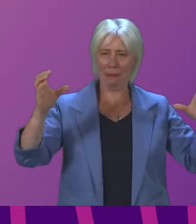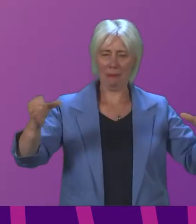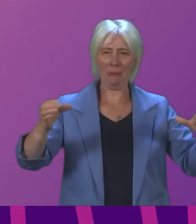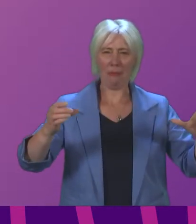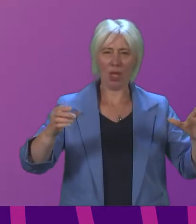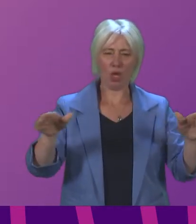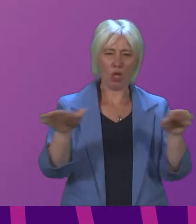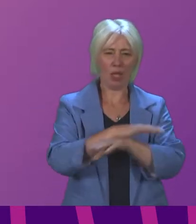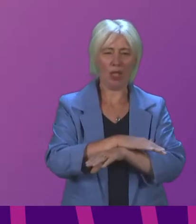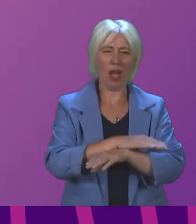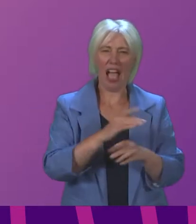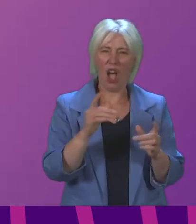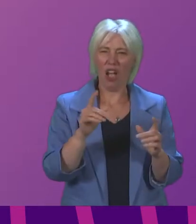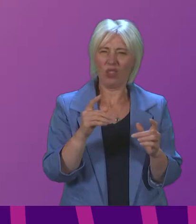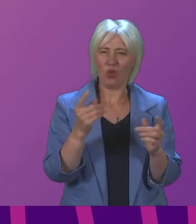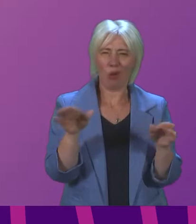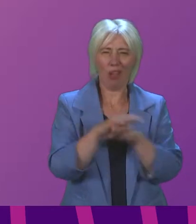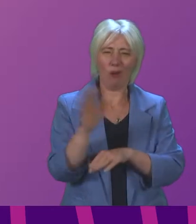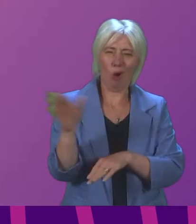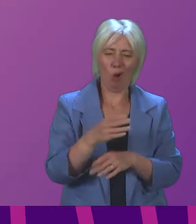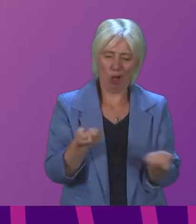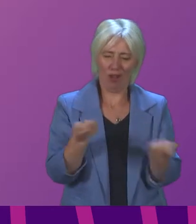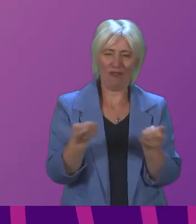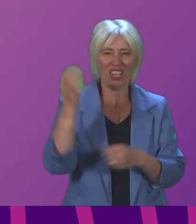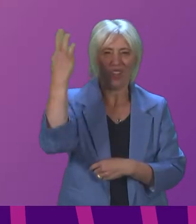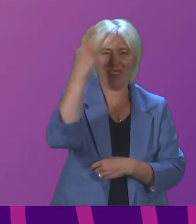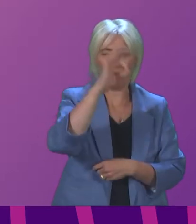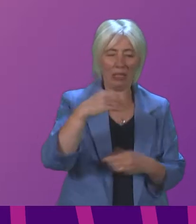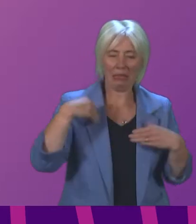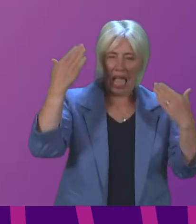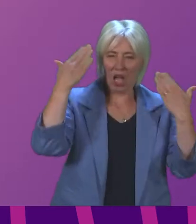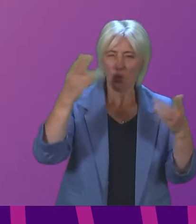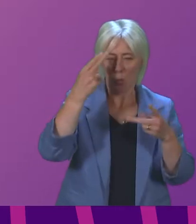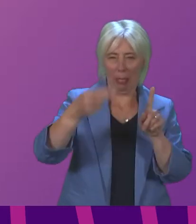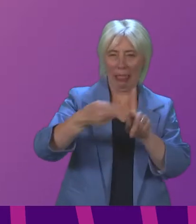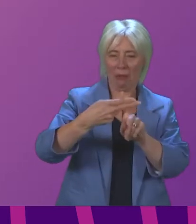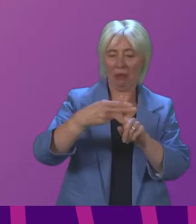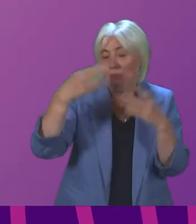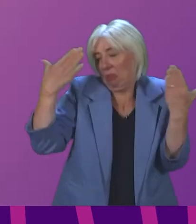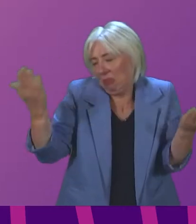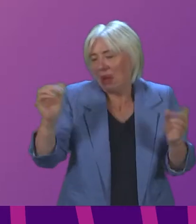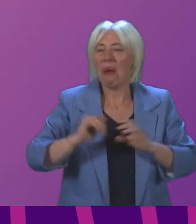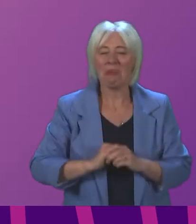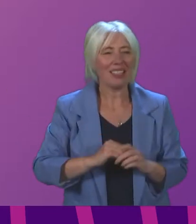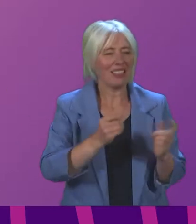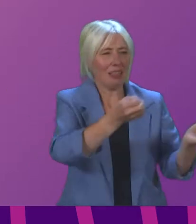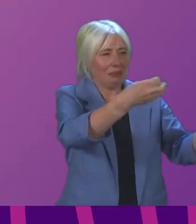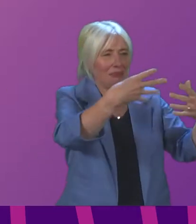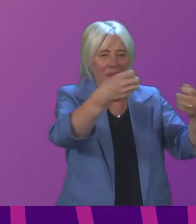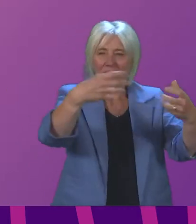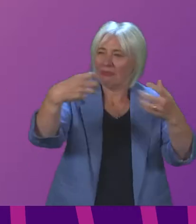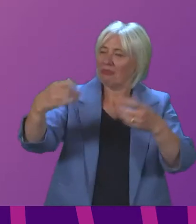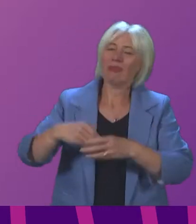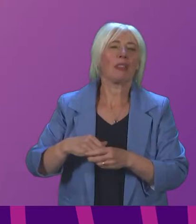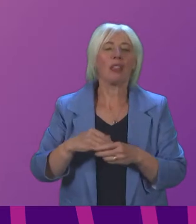it is a cacophony of conveners but we heard from many of them and it is interesting that there were a number